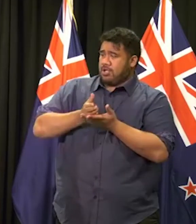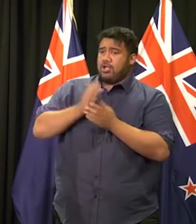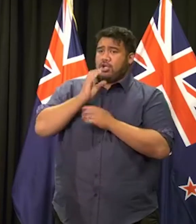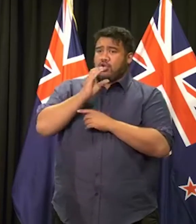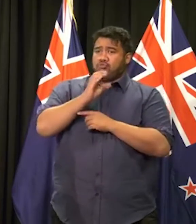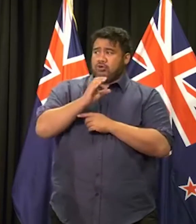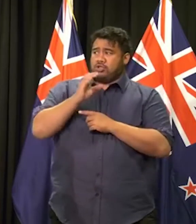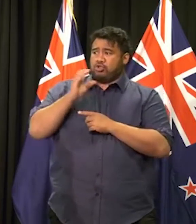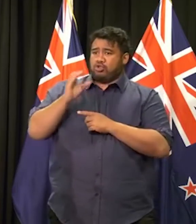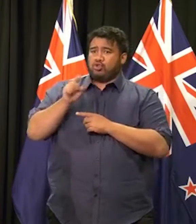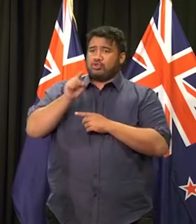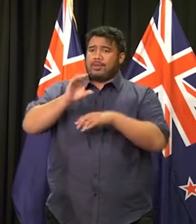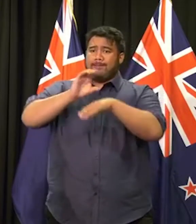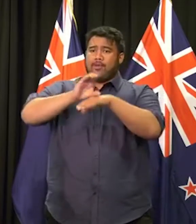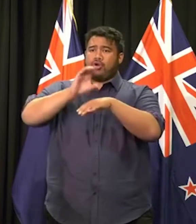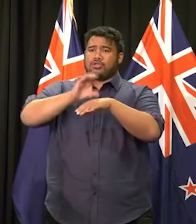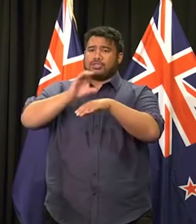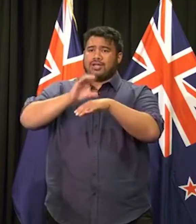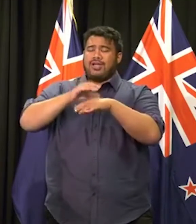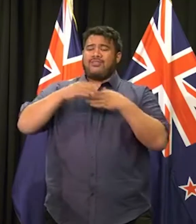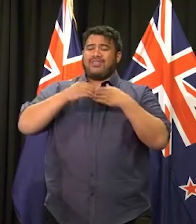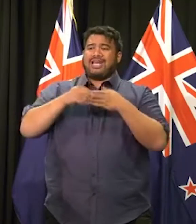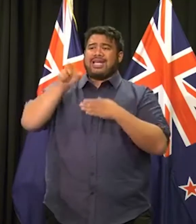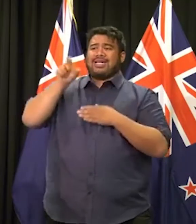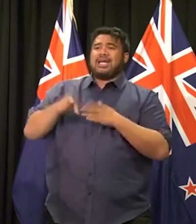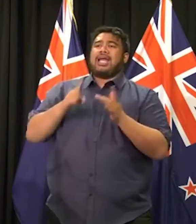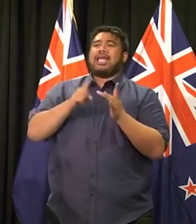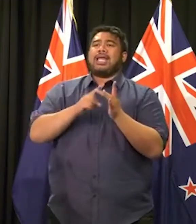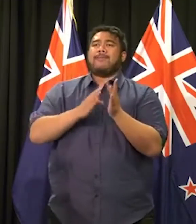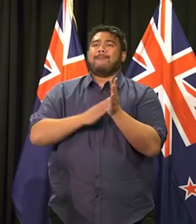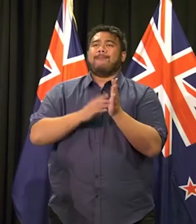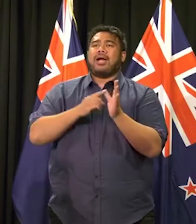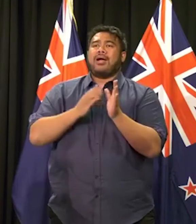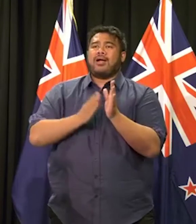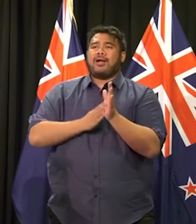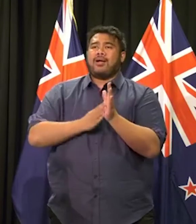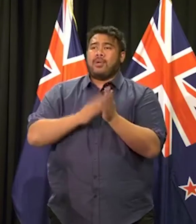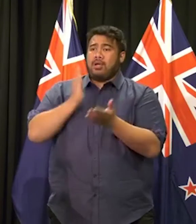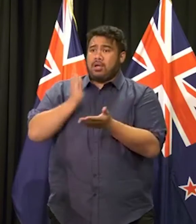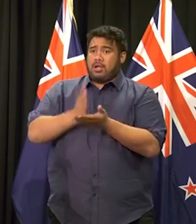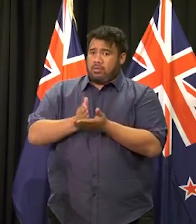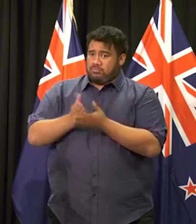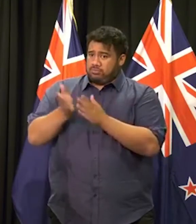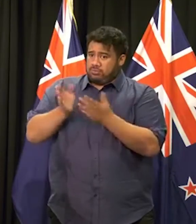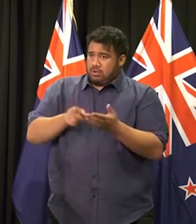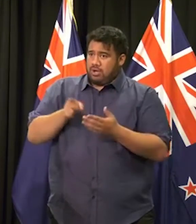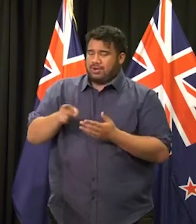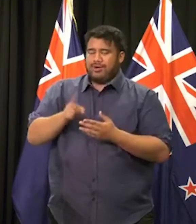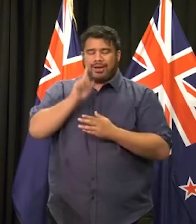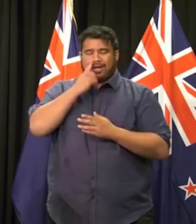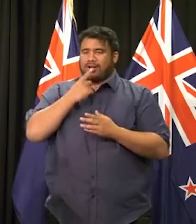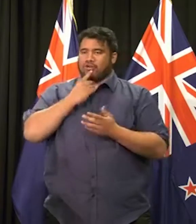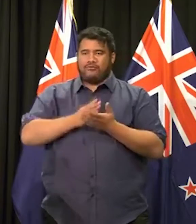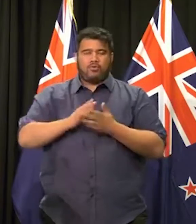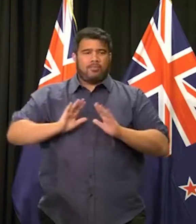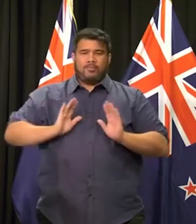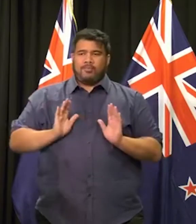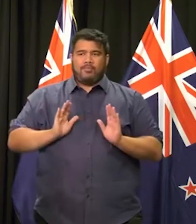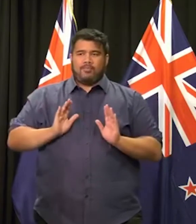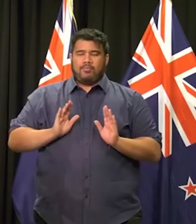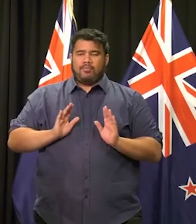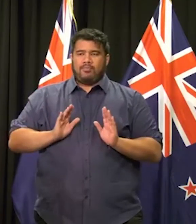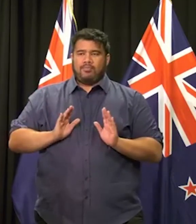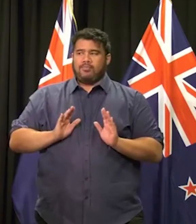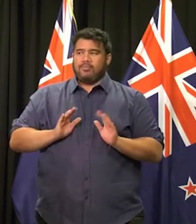of the people who has died? Is that something you would be given? I cannot confirm anyone until we have formal identification. Have you had any other indications